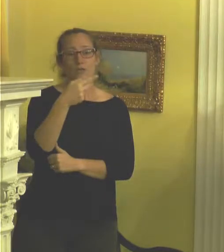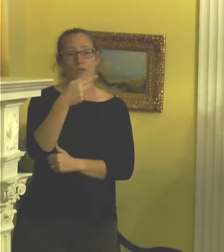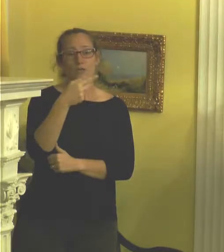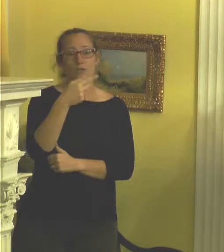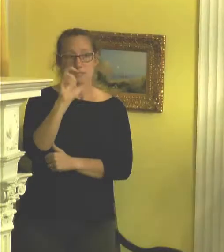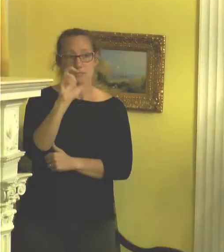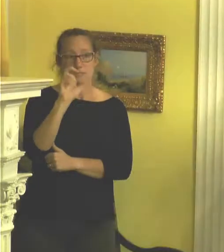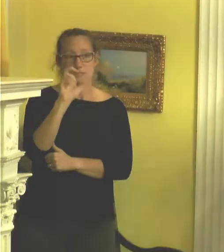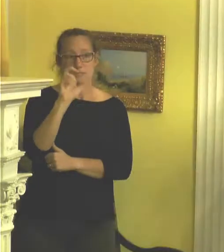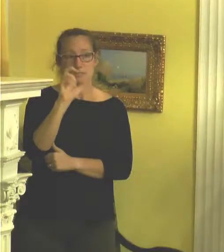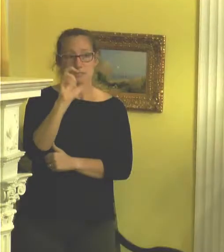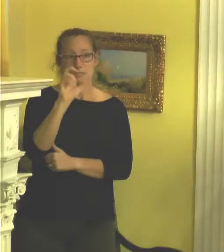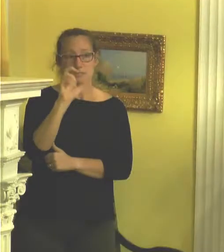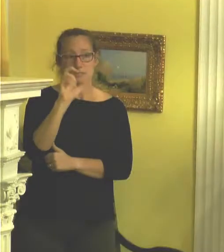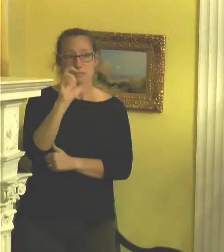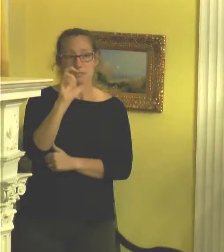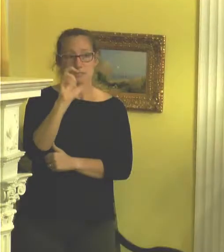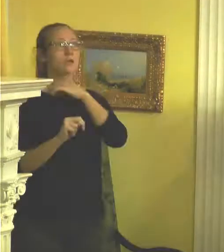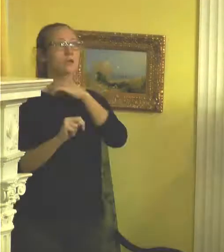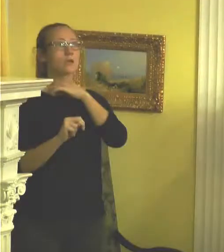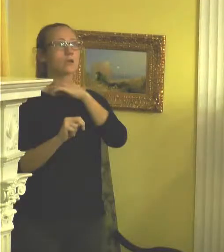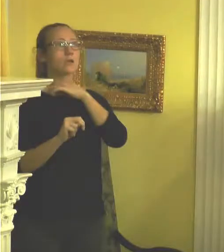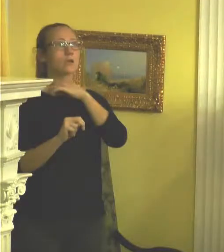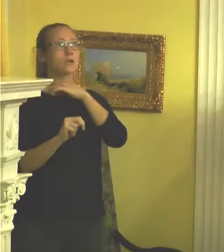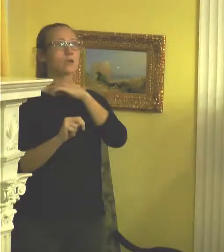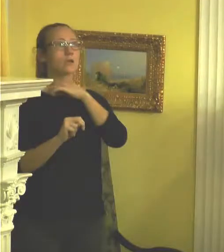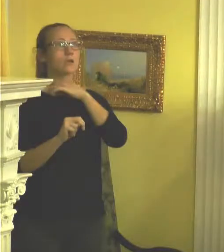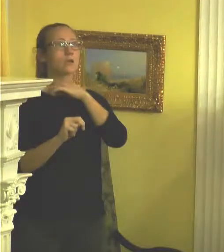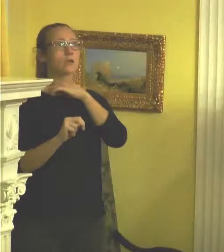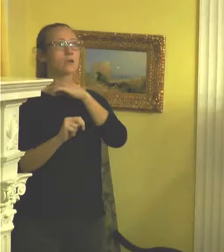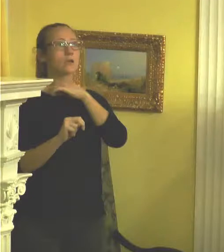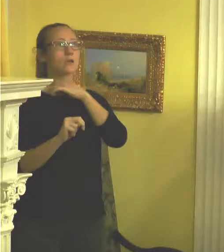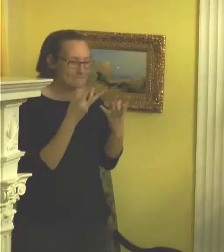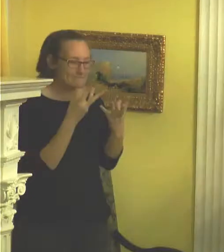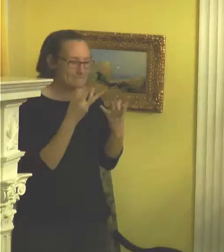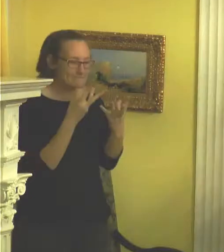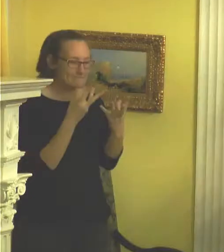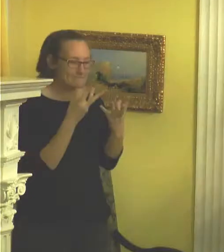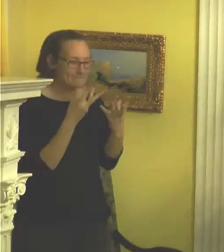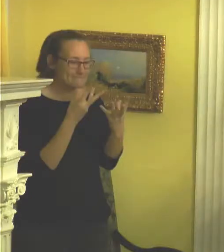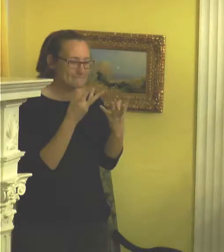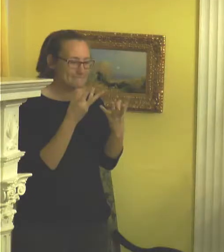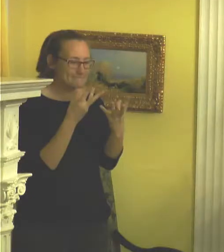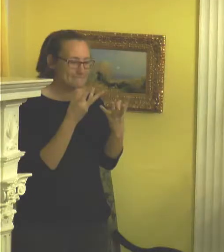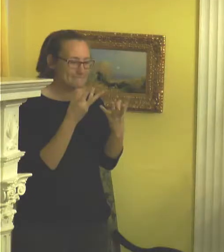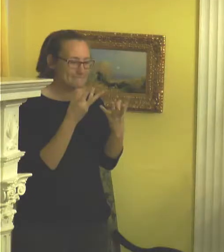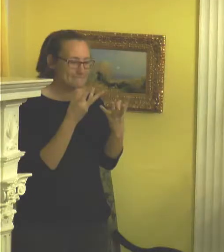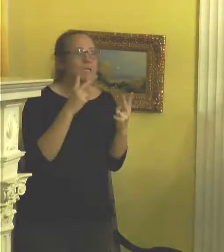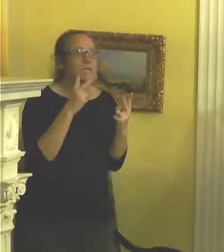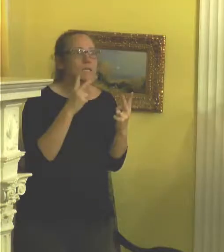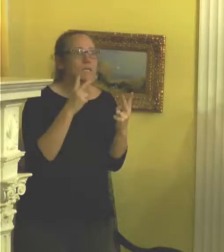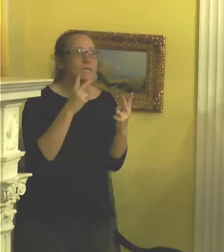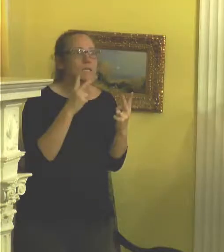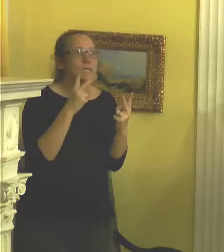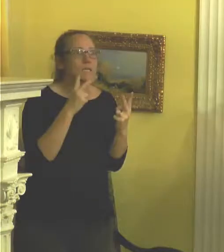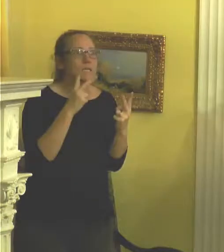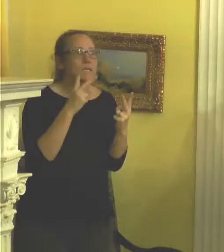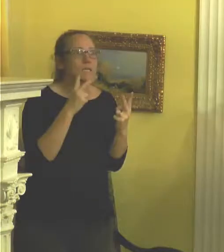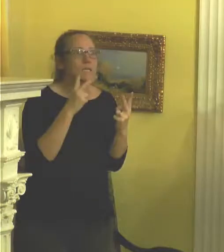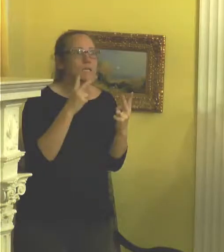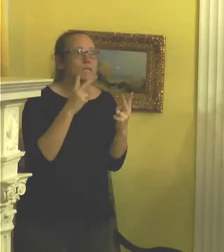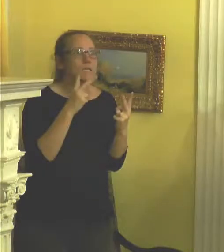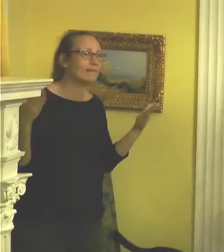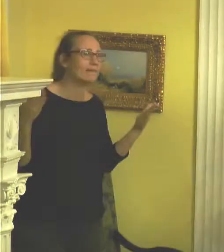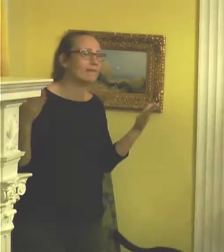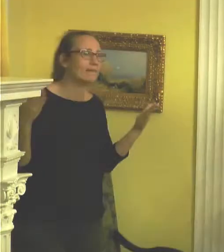Who, you know, it's so like tactile. There's like these visually stunning pieces that are